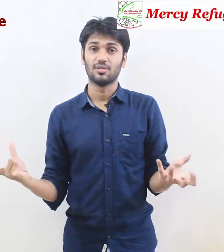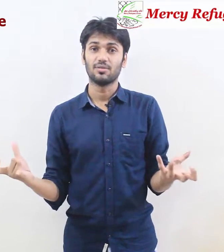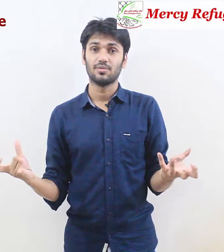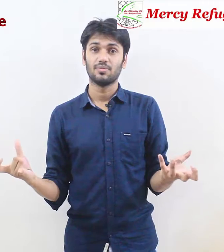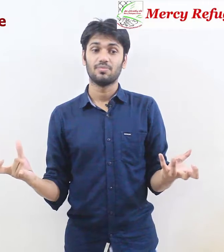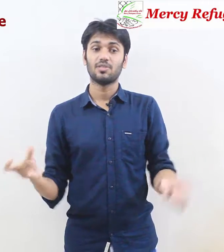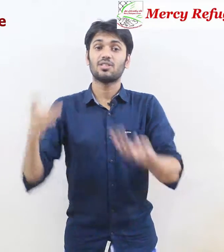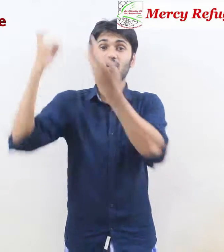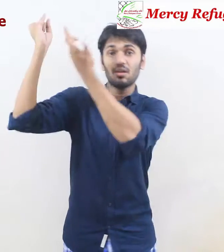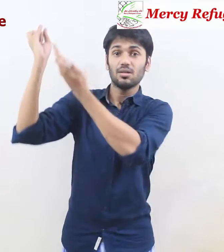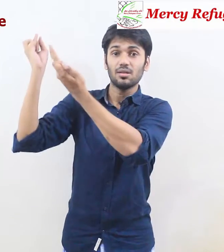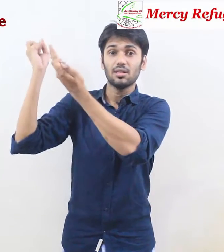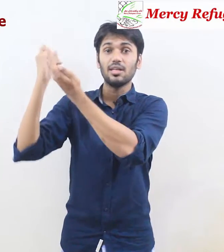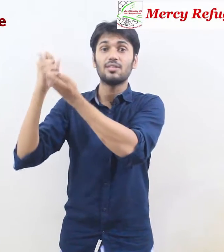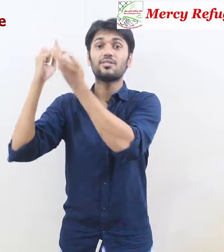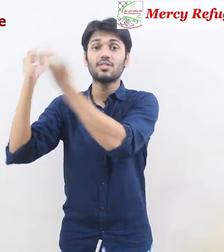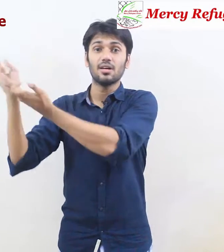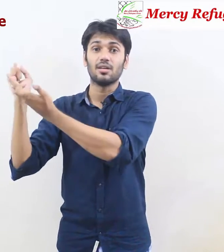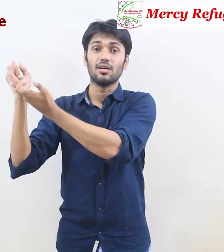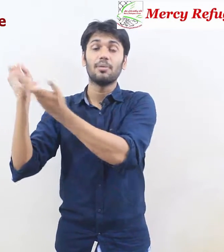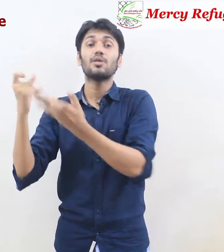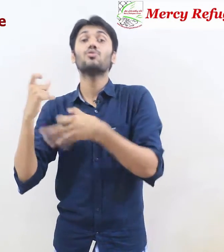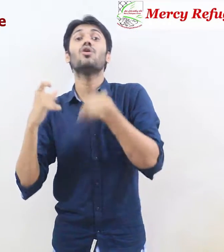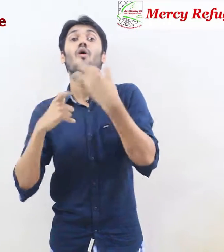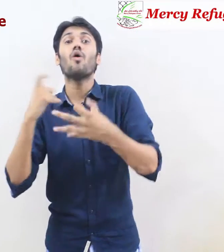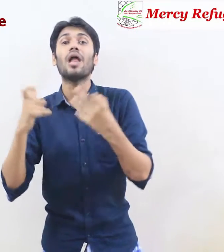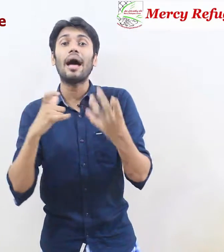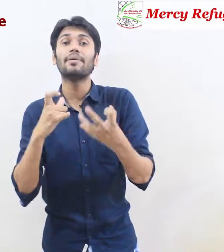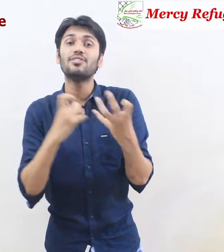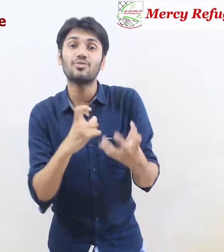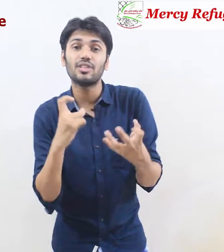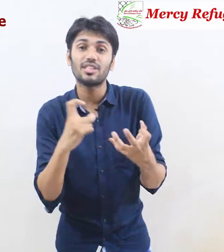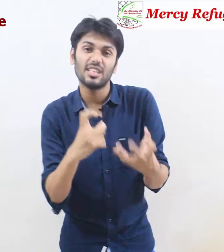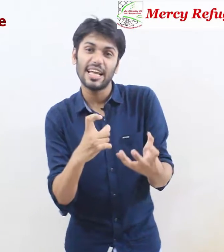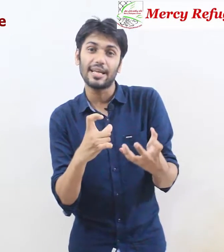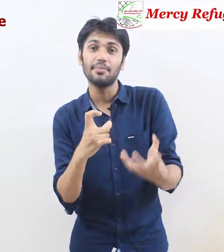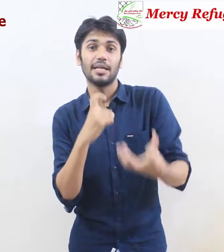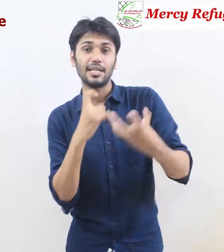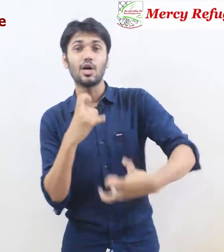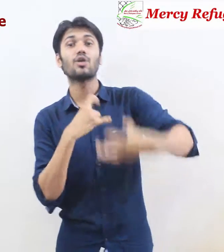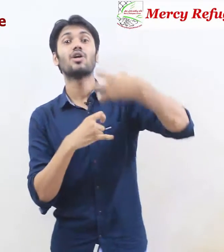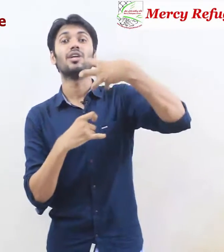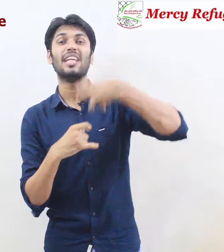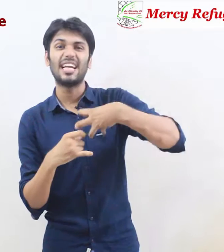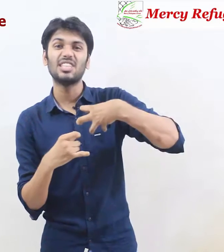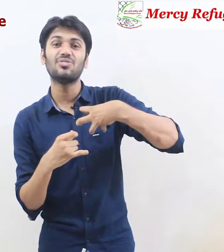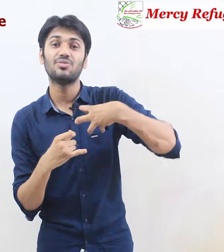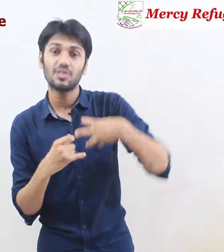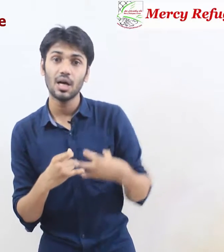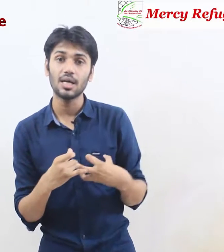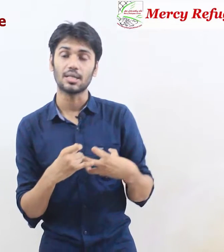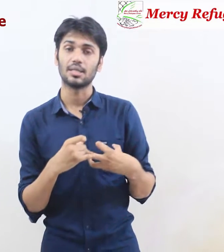the Sun is Sun but we all have a different name in our native tongue